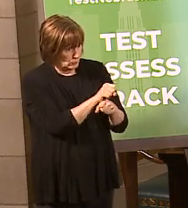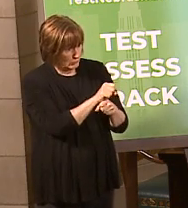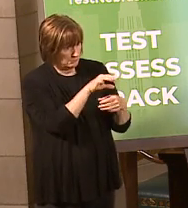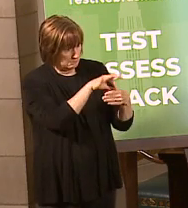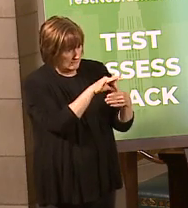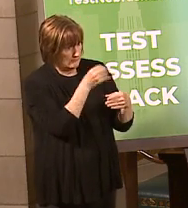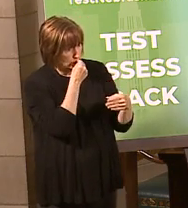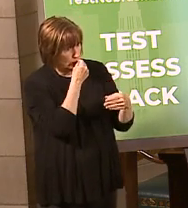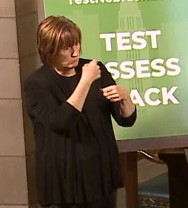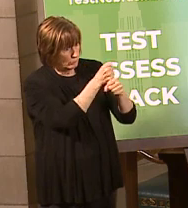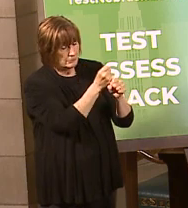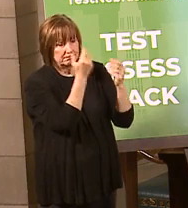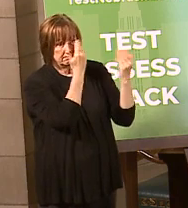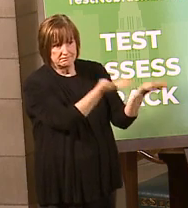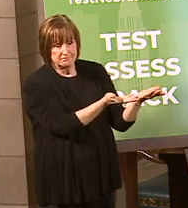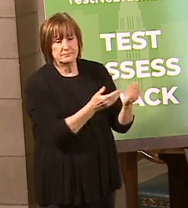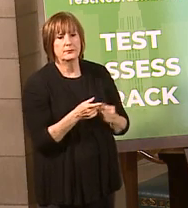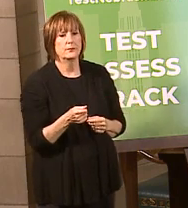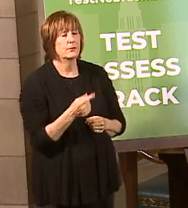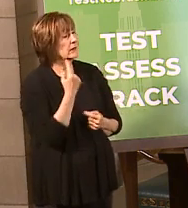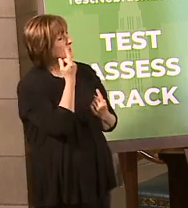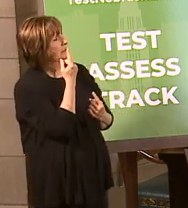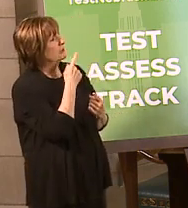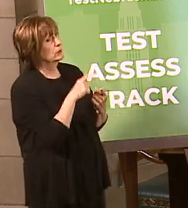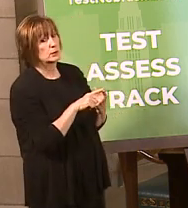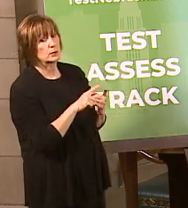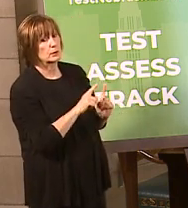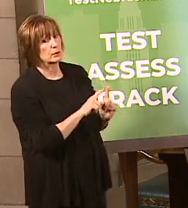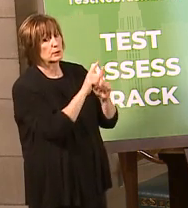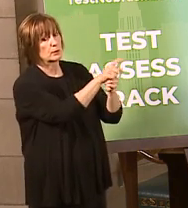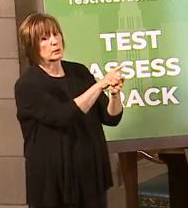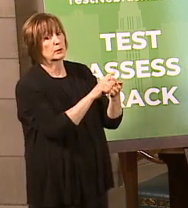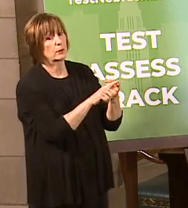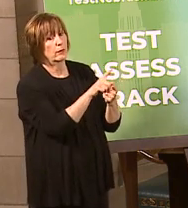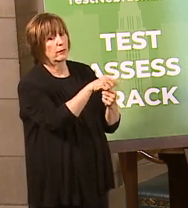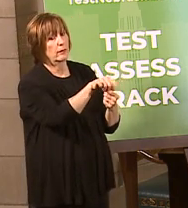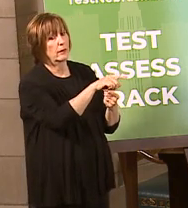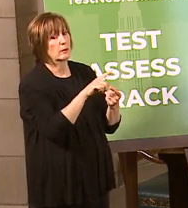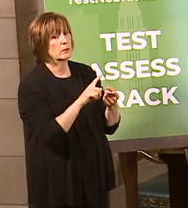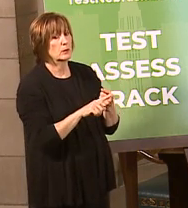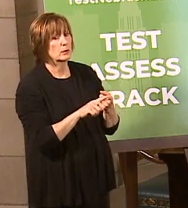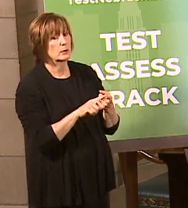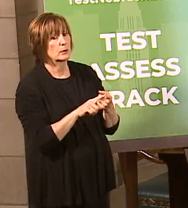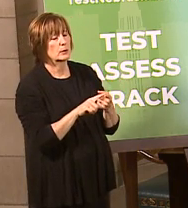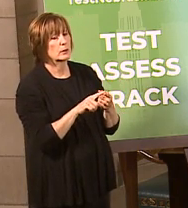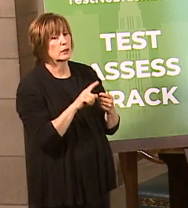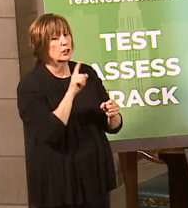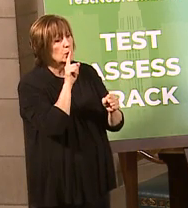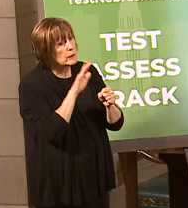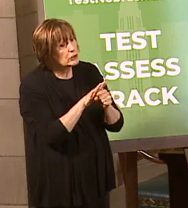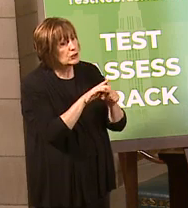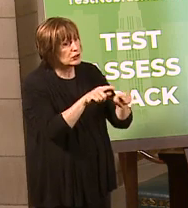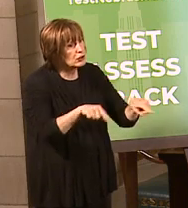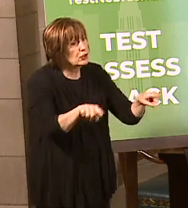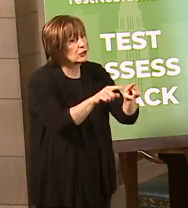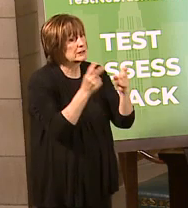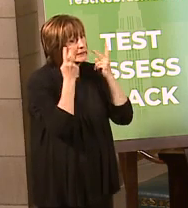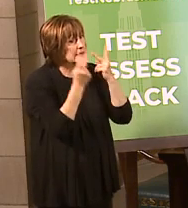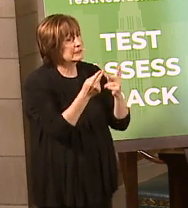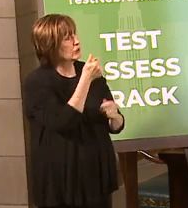plants. Have you considered going to one of these food processing plants just to reassure people and see for yourself?